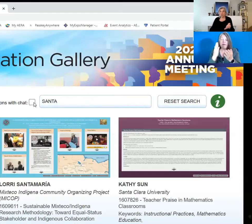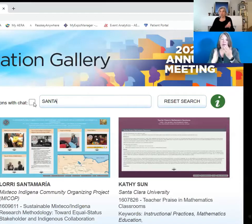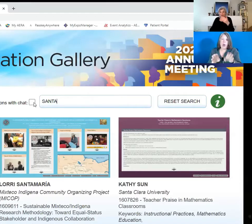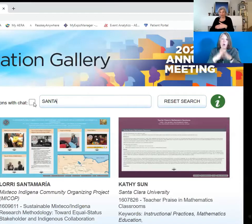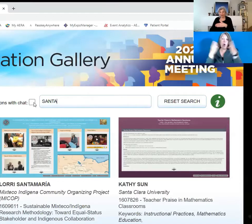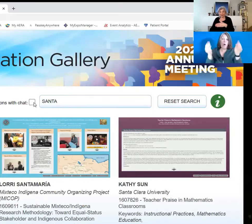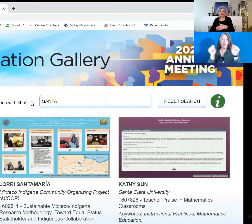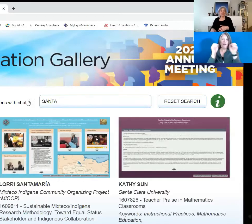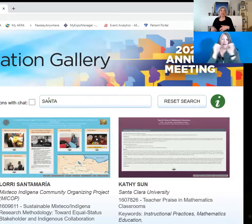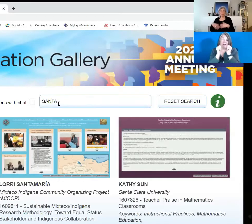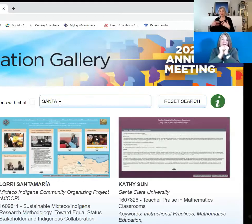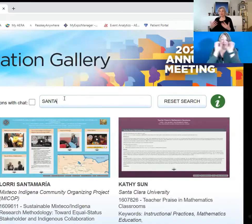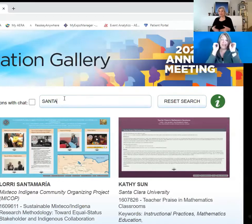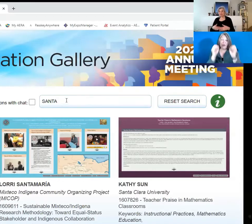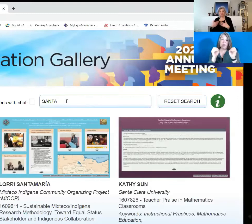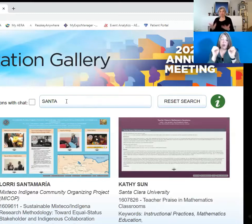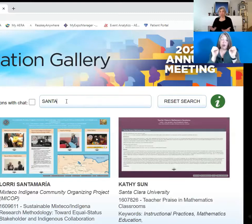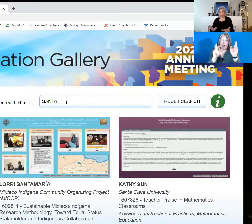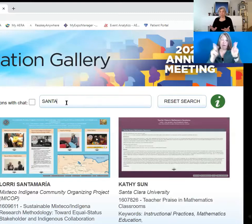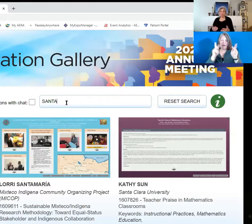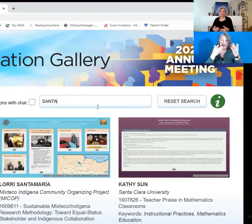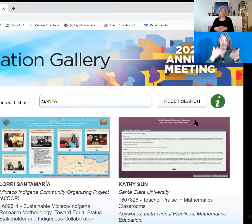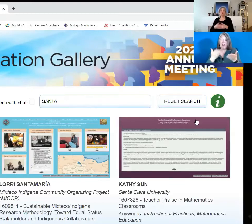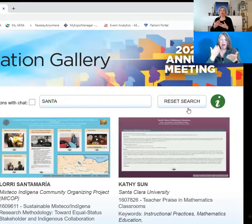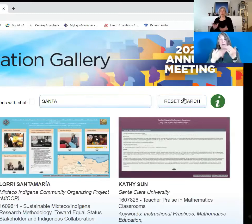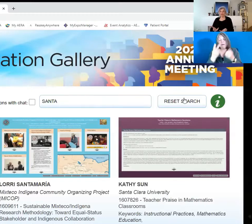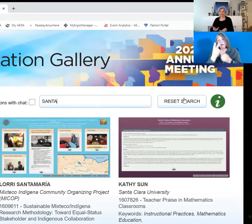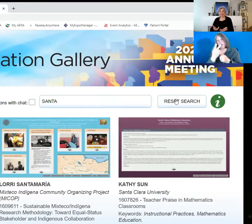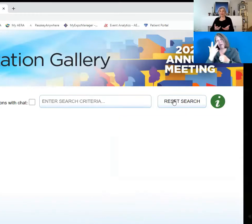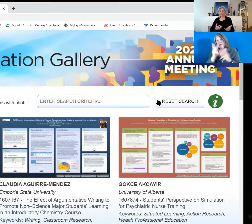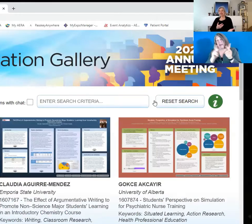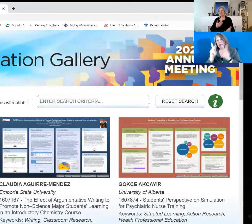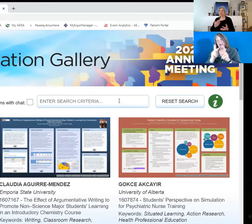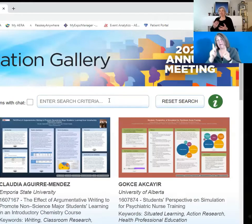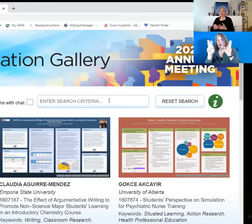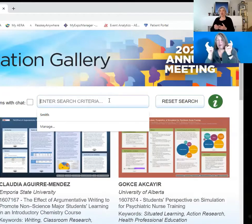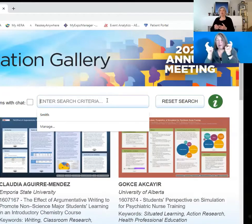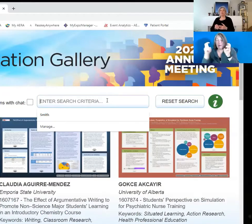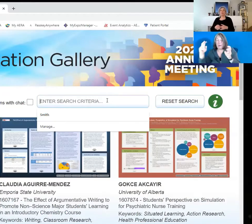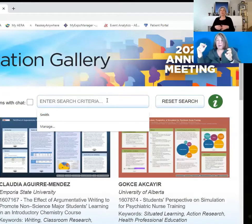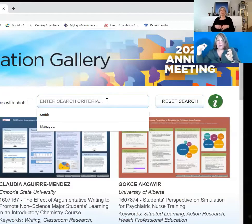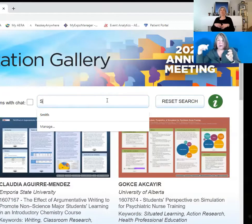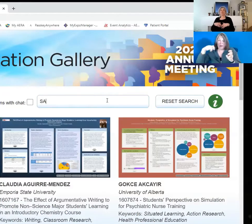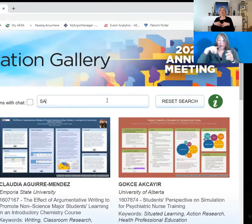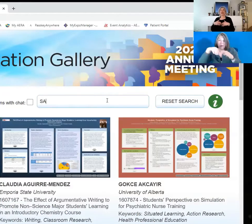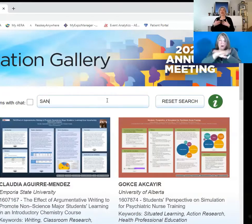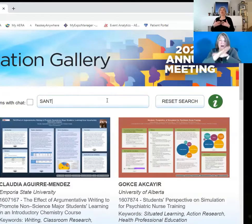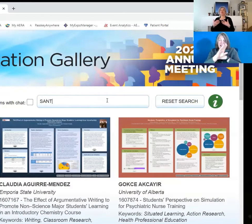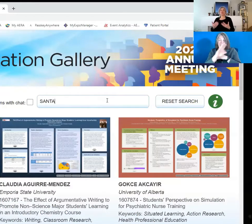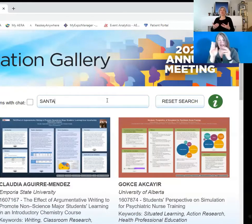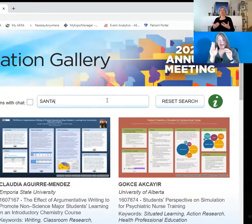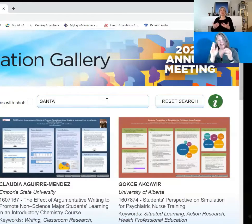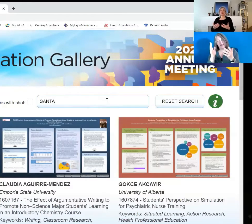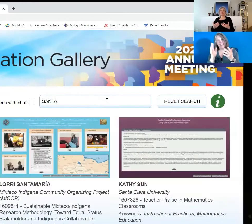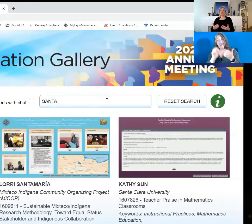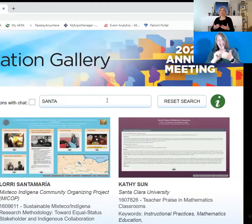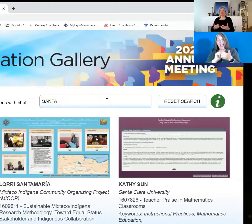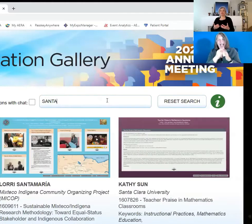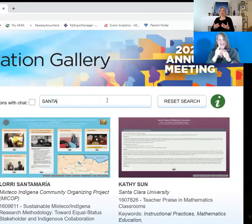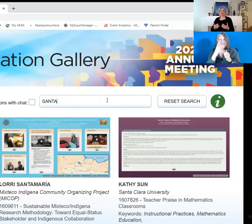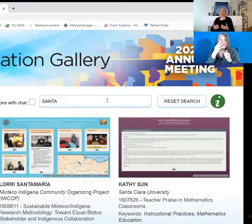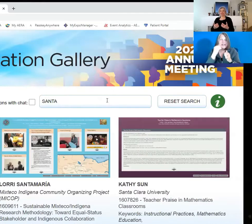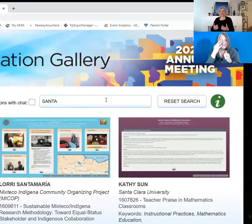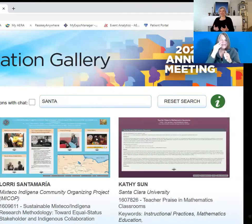anyone there. It may be the two or three people will walk in. And so how you will experience